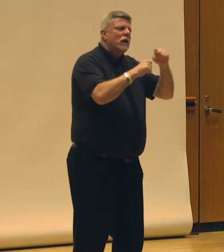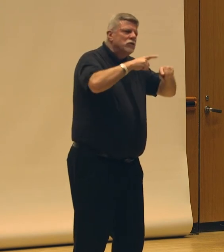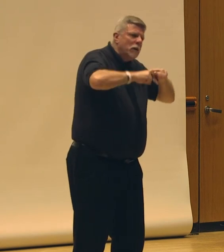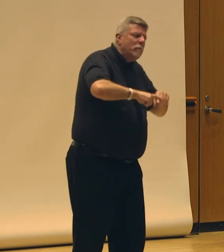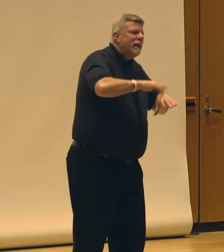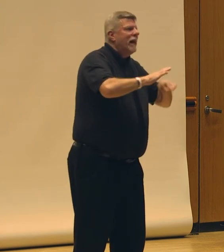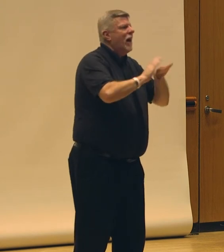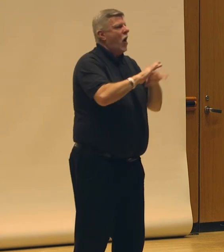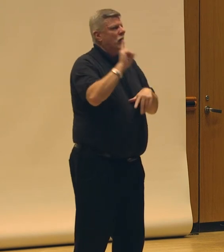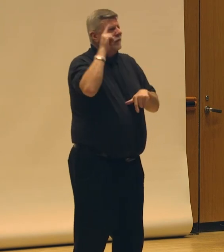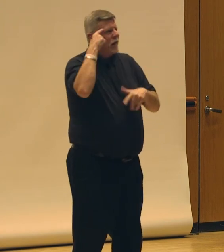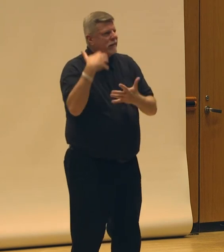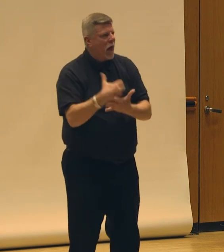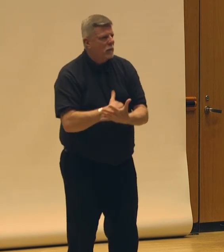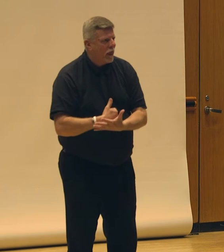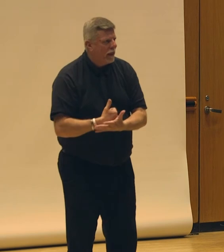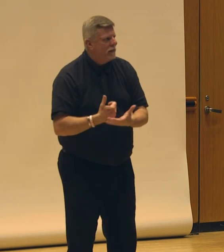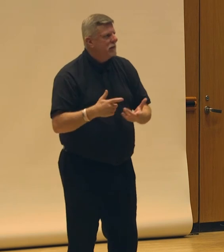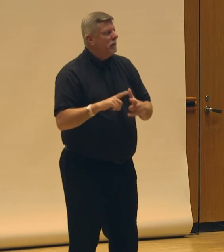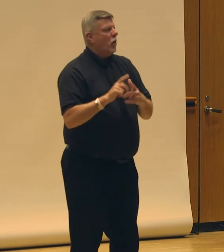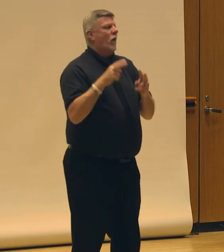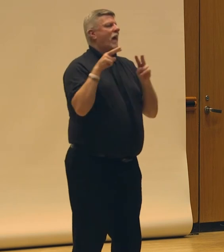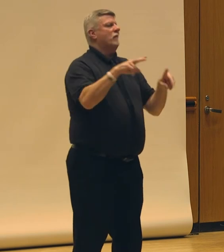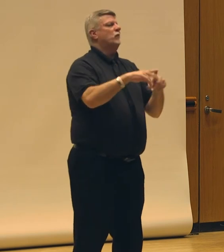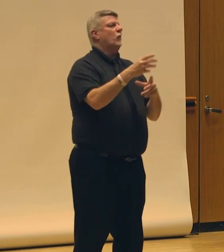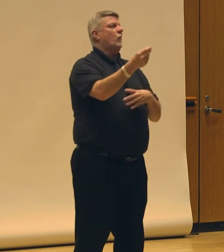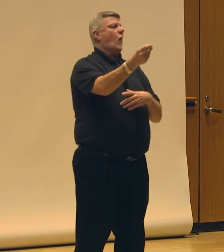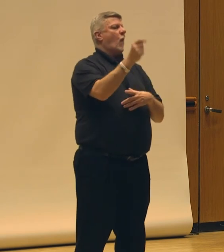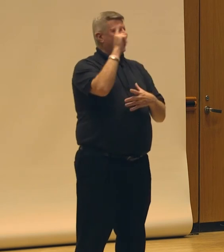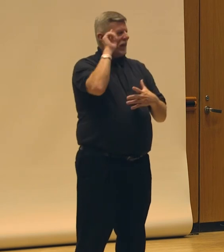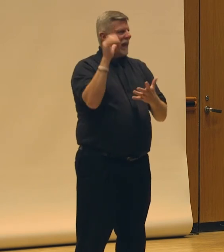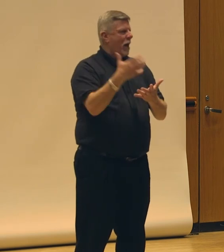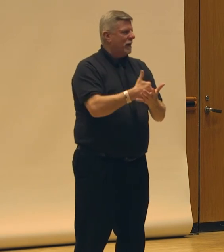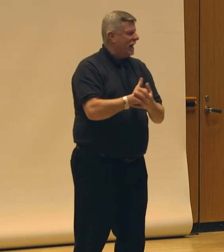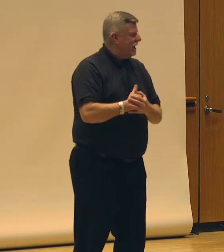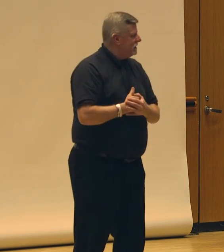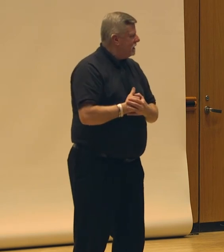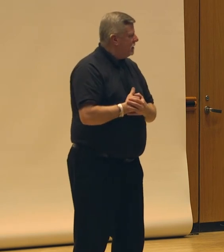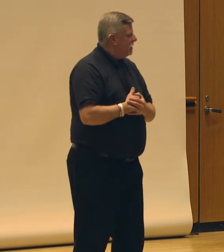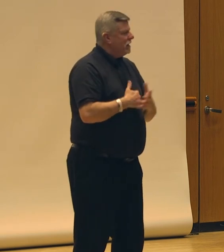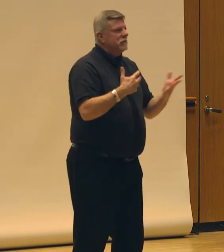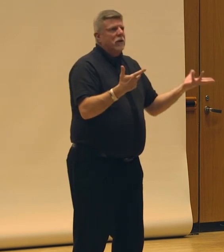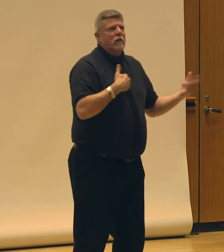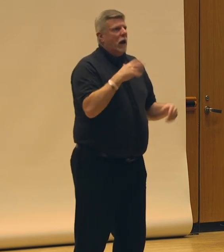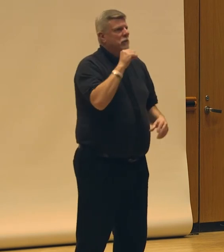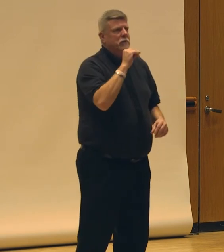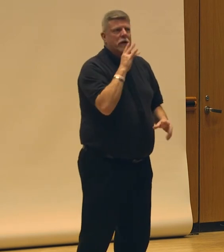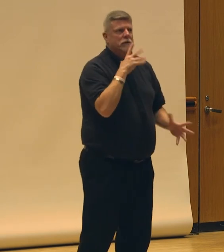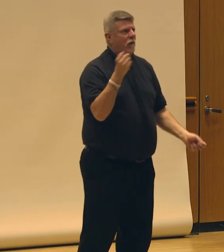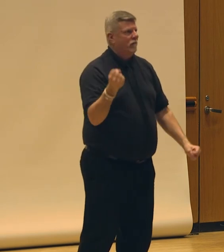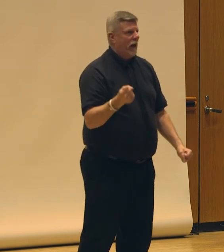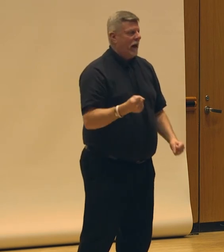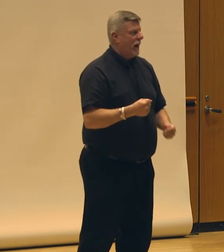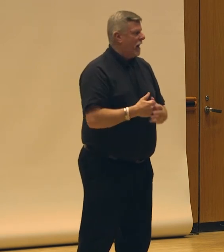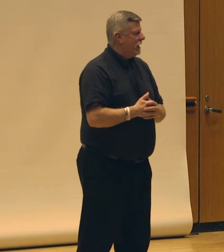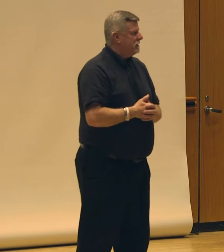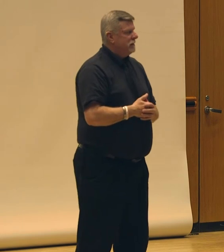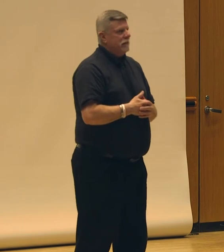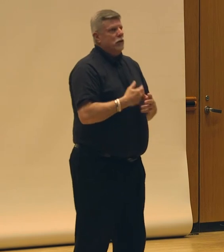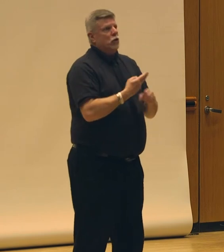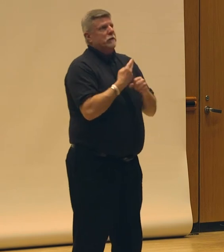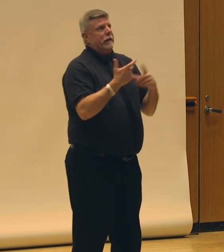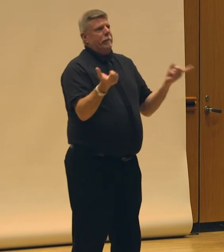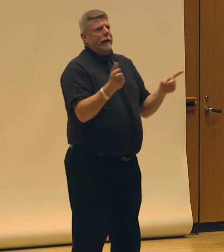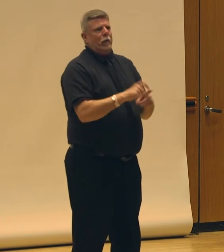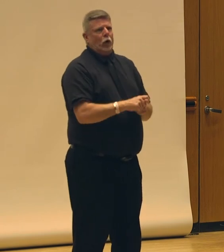capitalism, a view of capitalism. Sorry, I was talking so fast with long words.